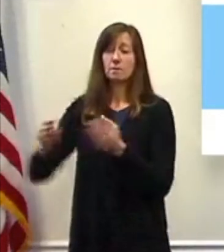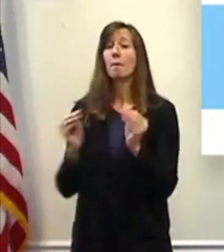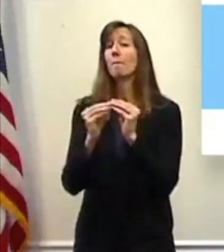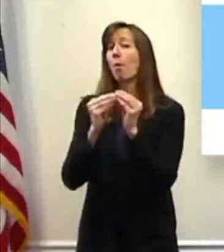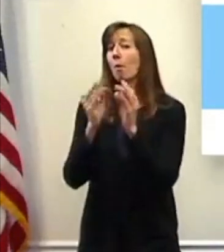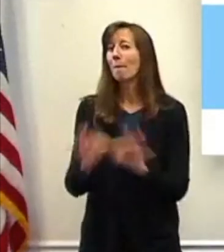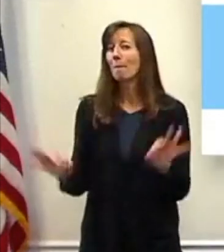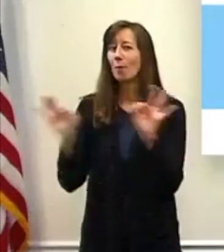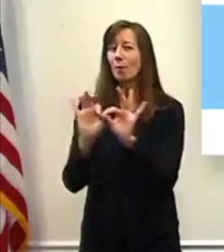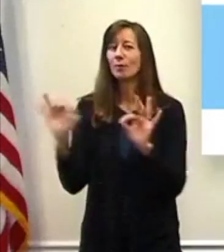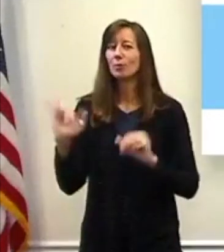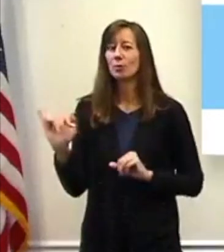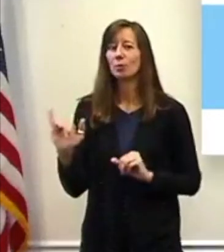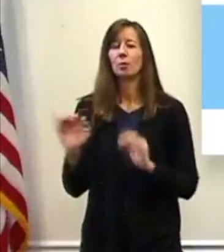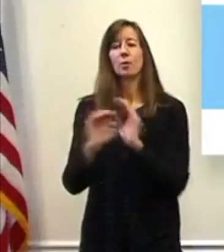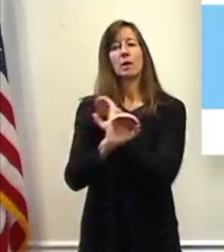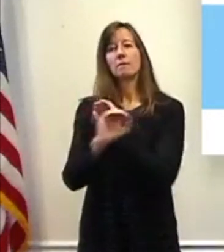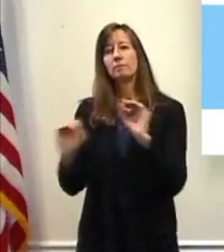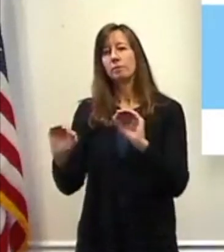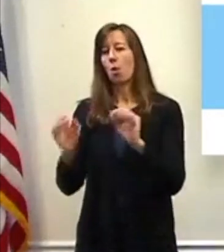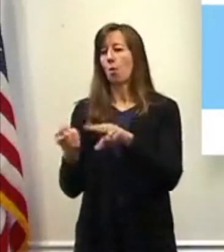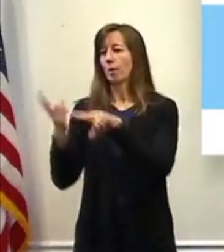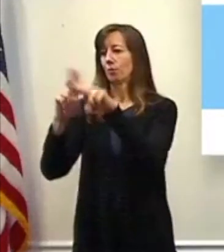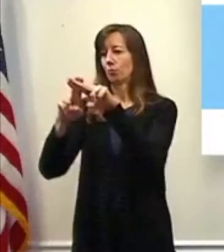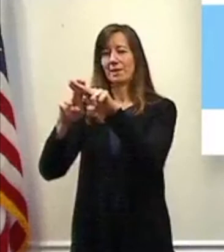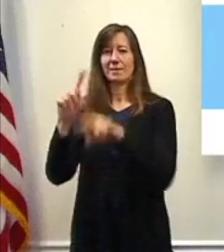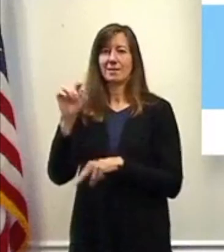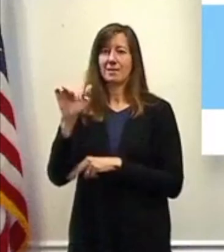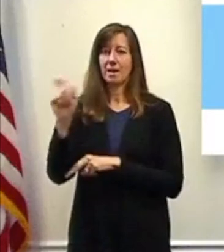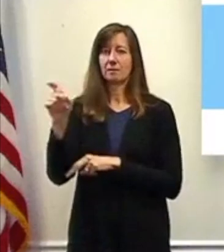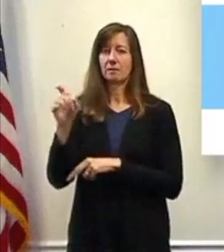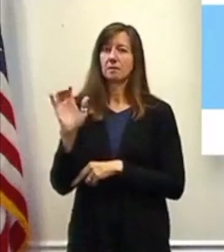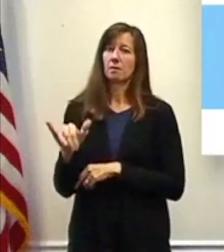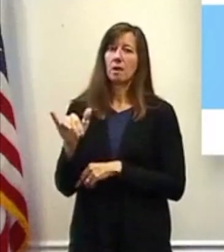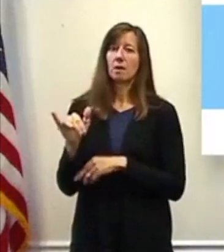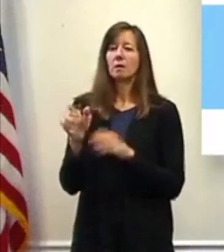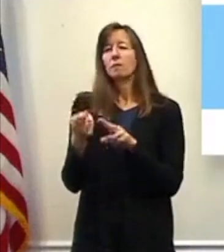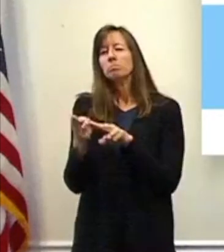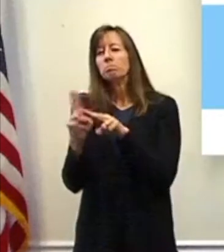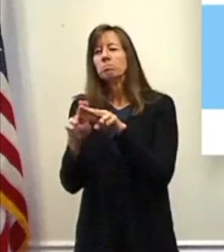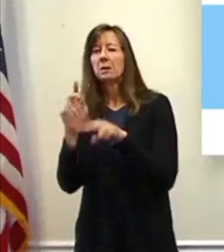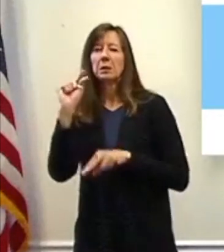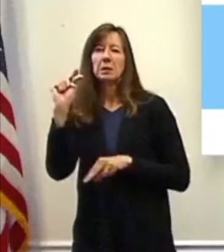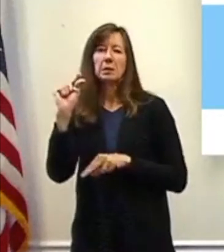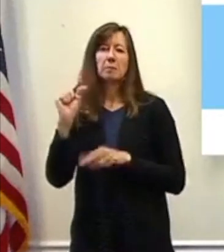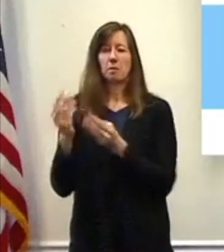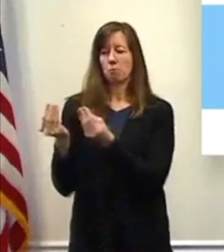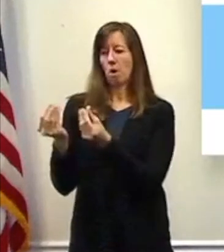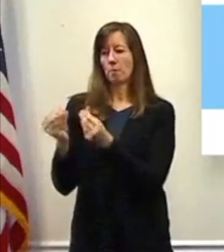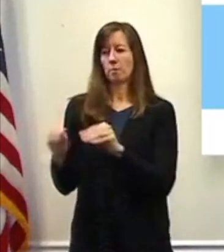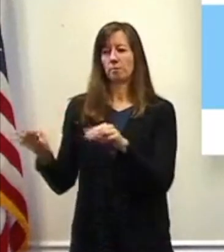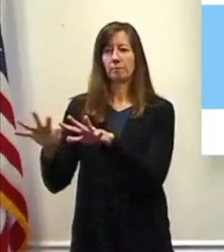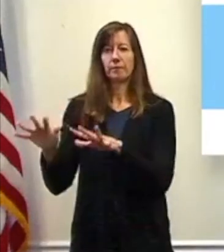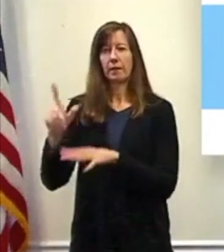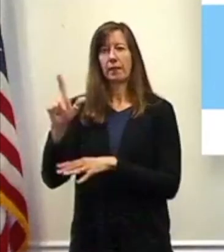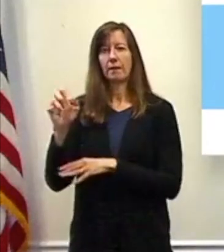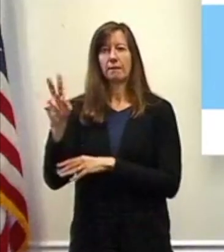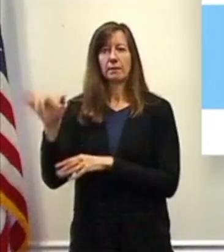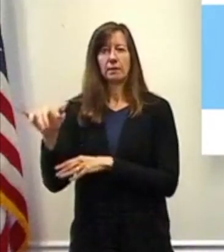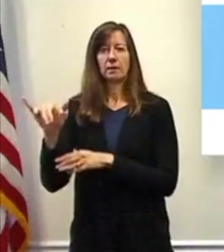taxes. In fact, this budget provides a modest, very modest property tax levy decrease and a